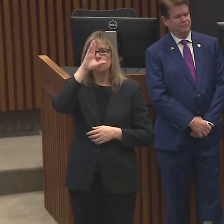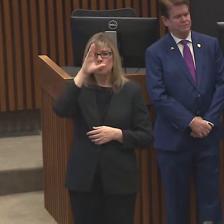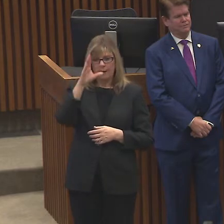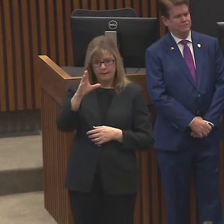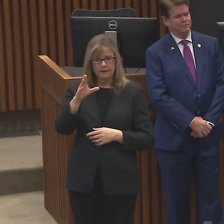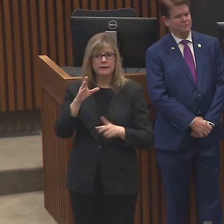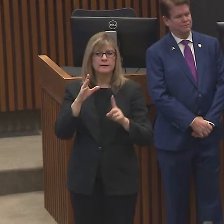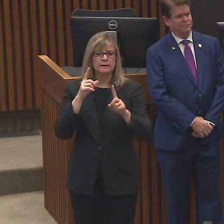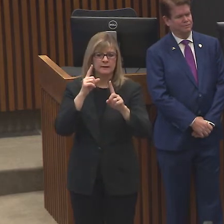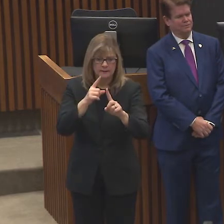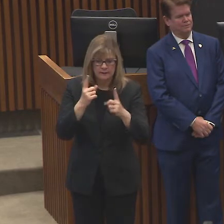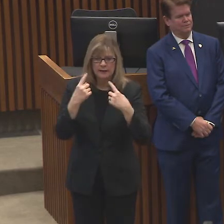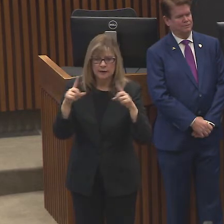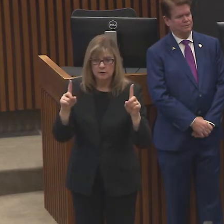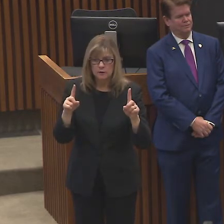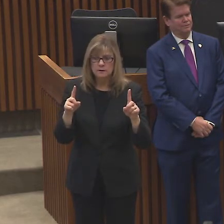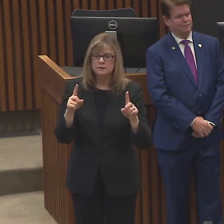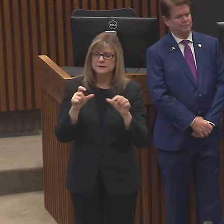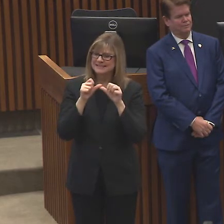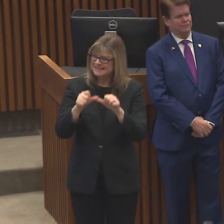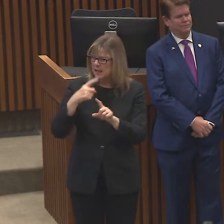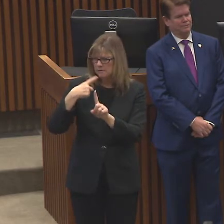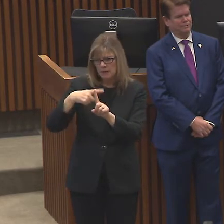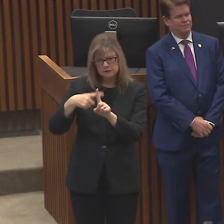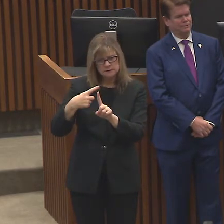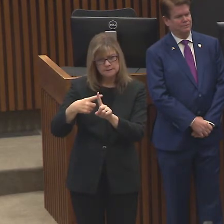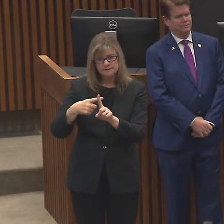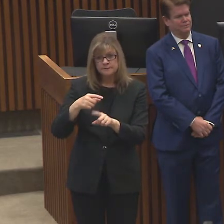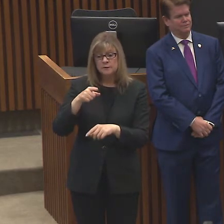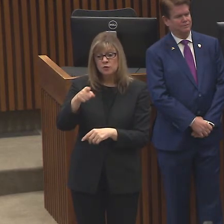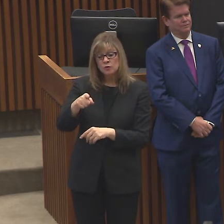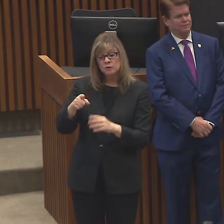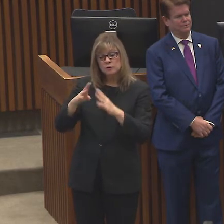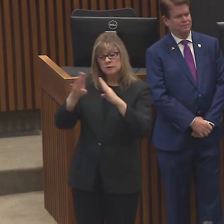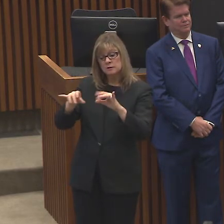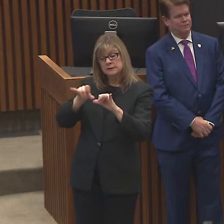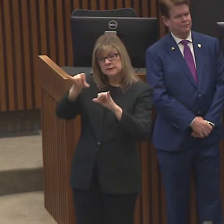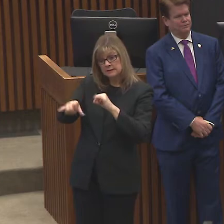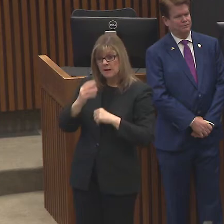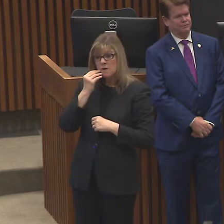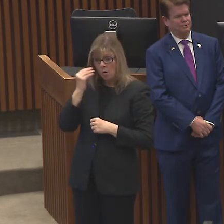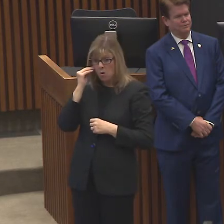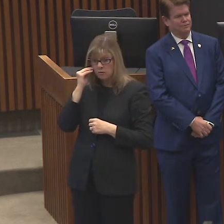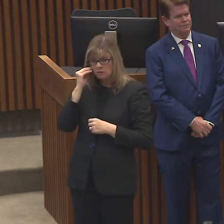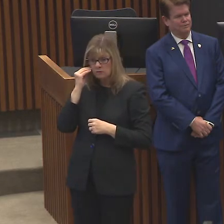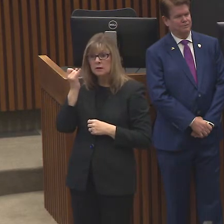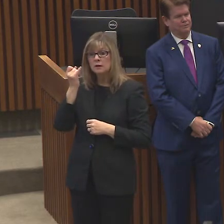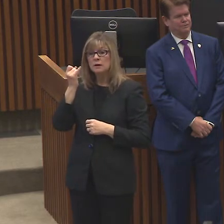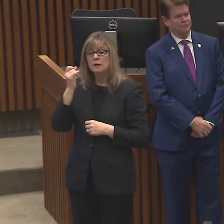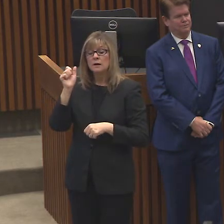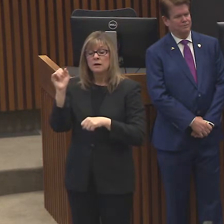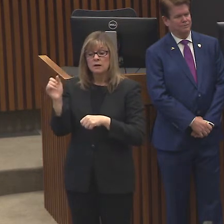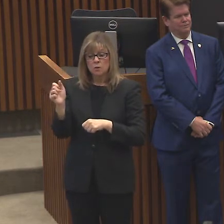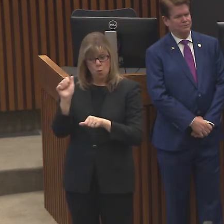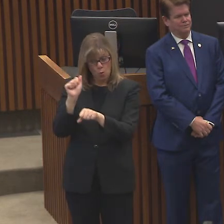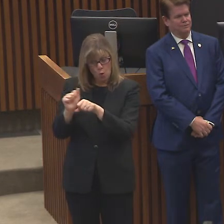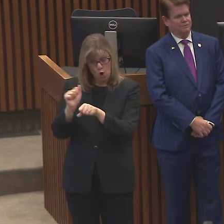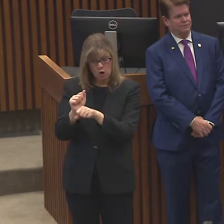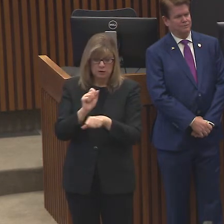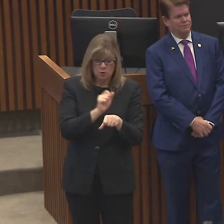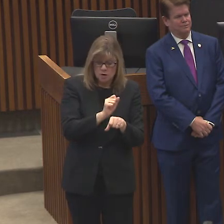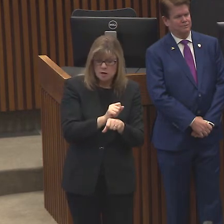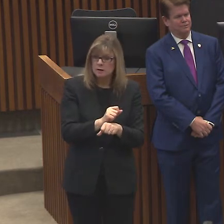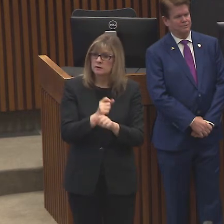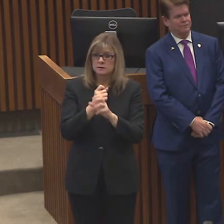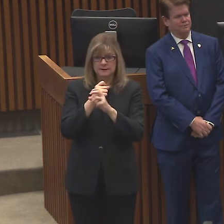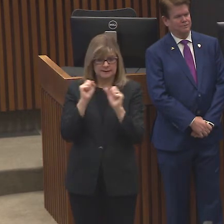to, again, stay at home, work safe. And one of the last things we'll say, and the reason I absolutely for sure know